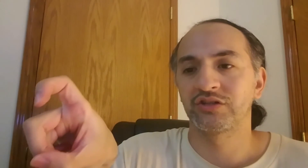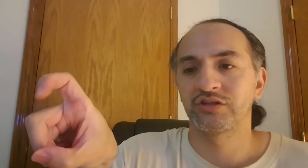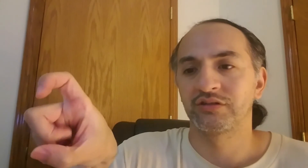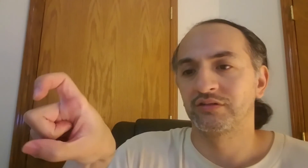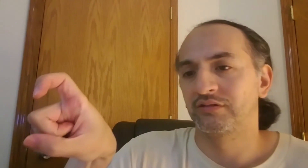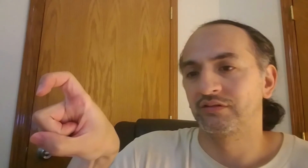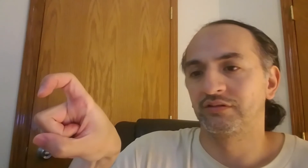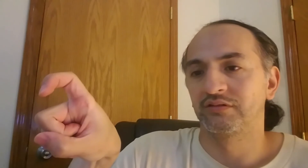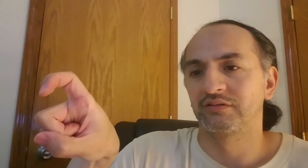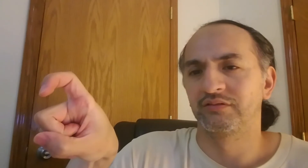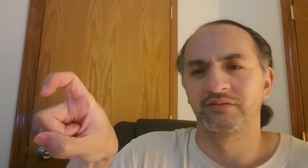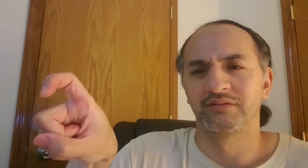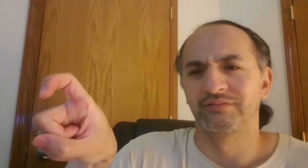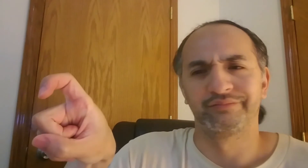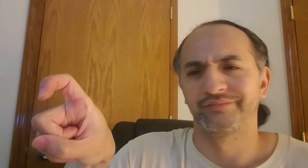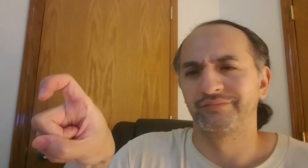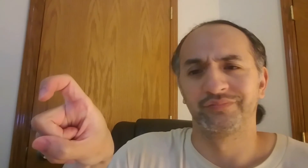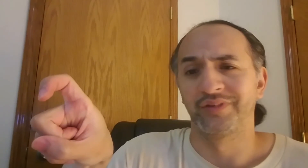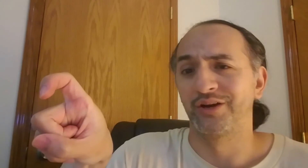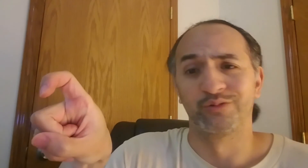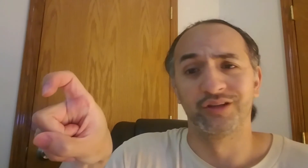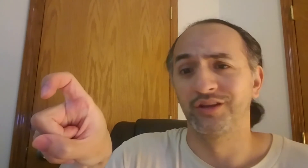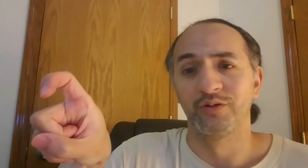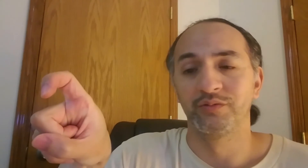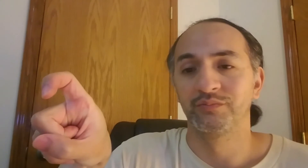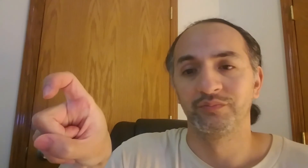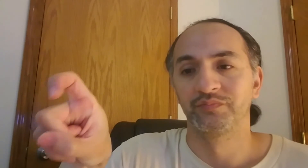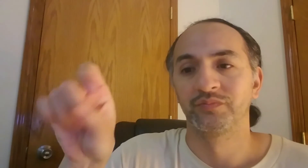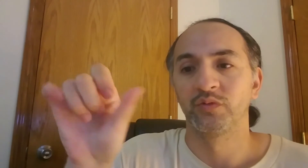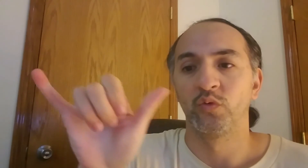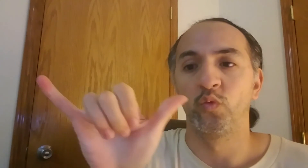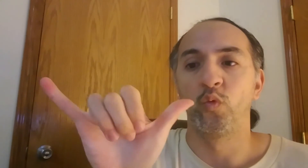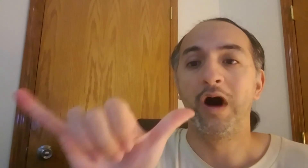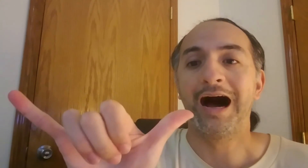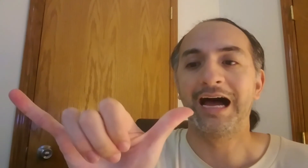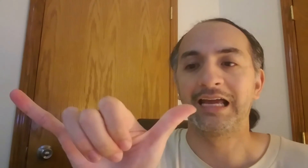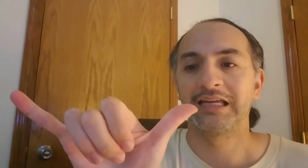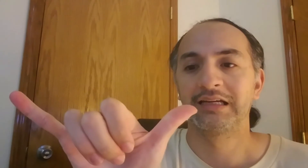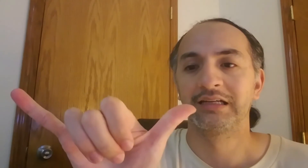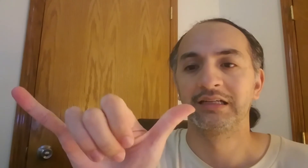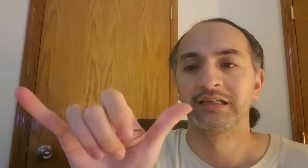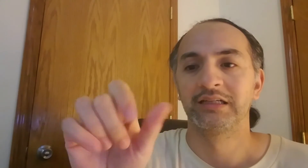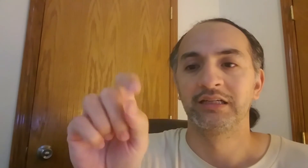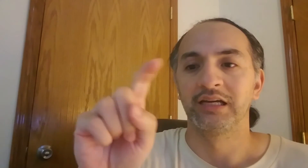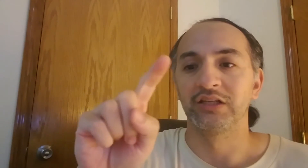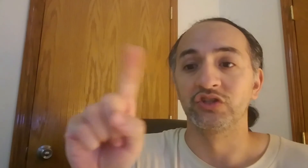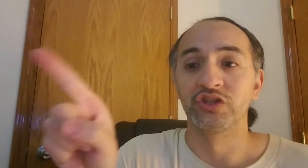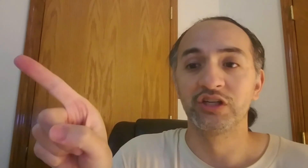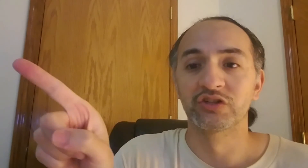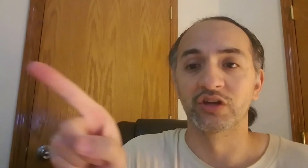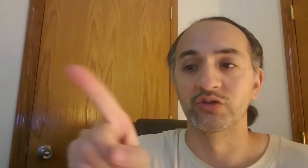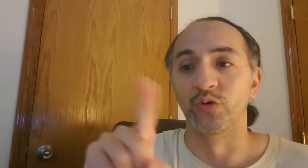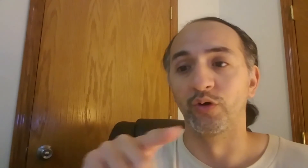X, I don't get that one. Y, and Z is like Zorro.